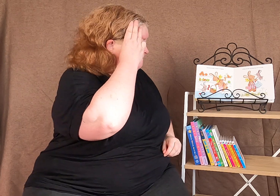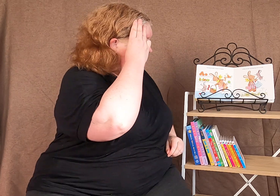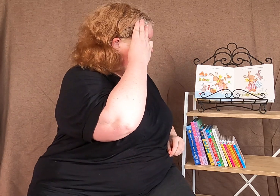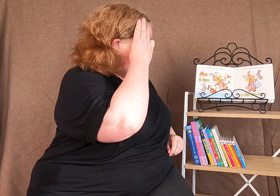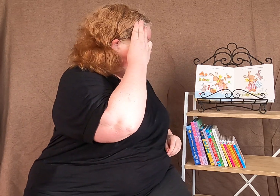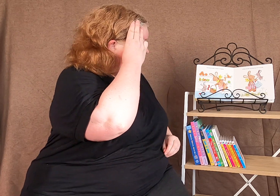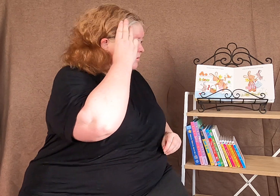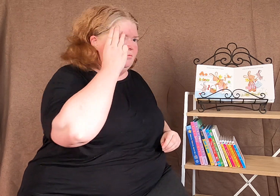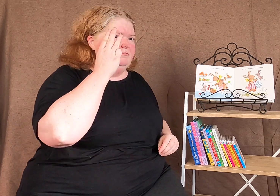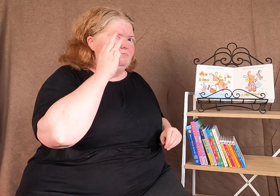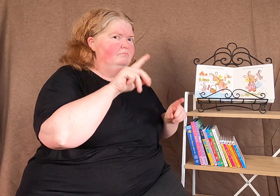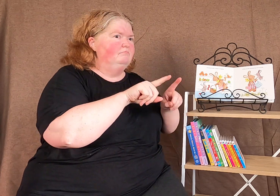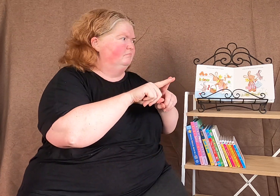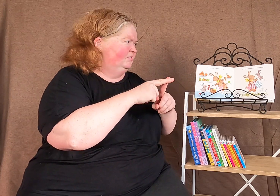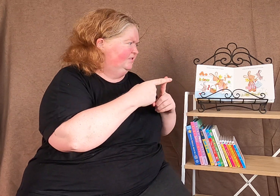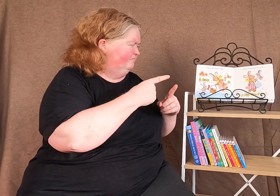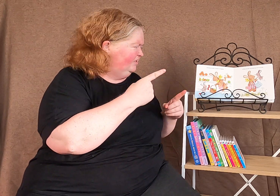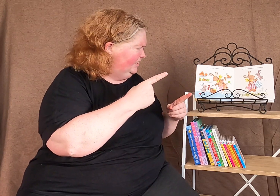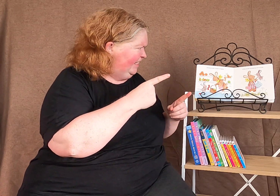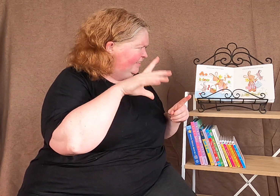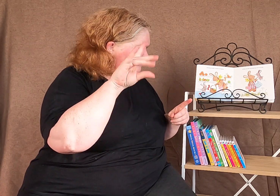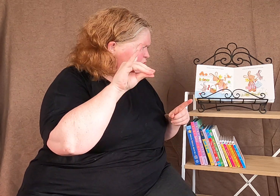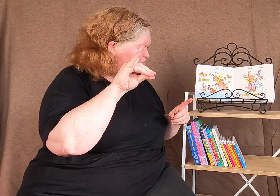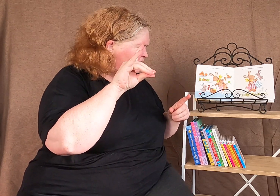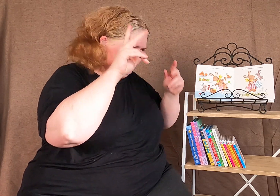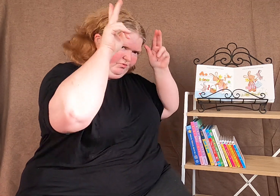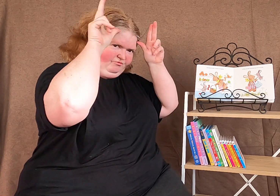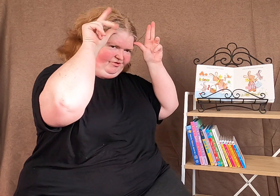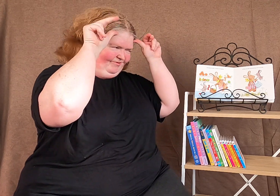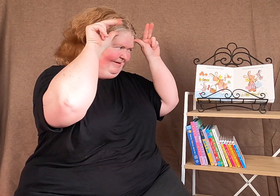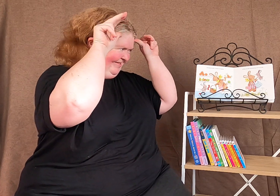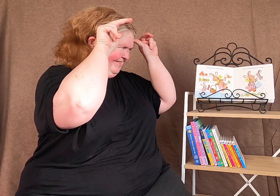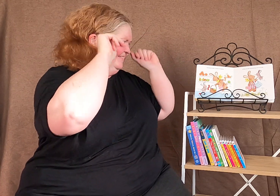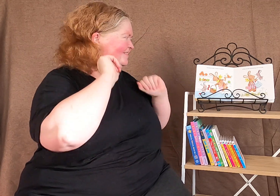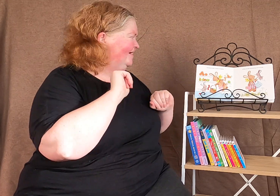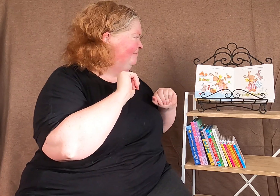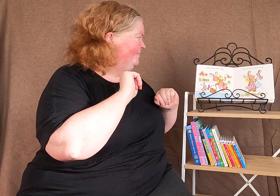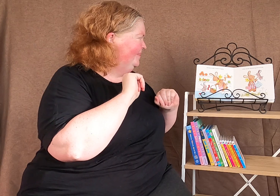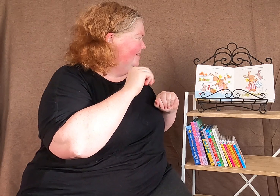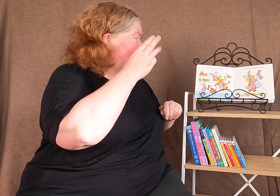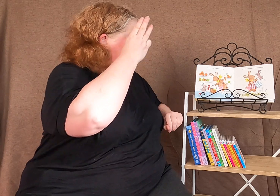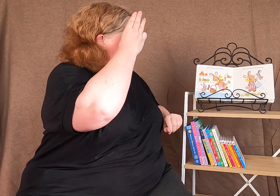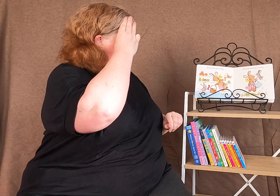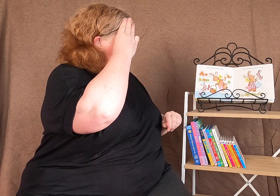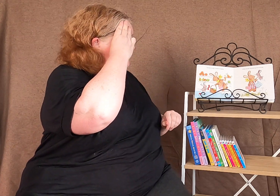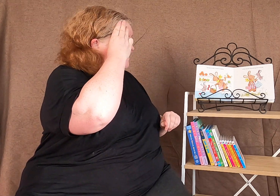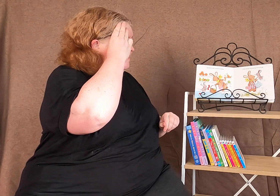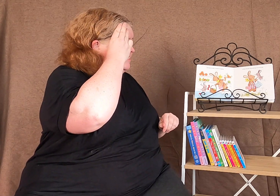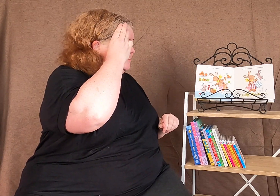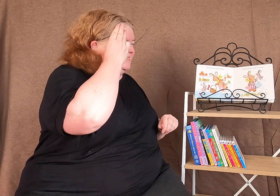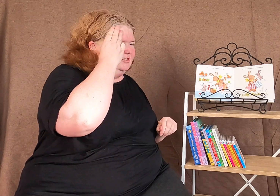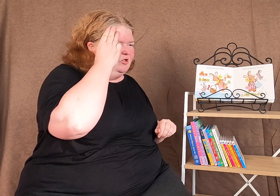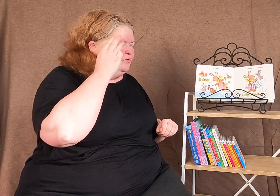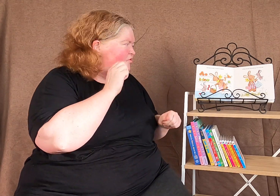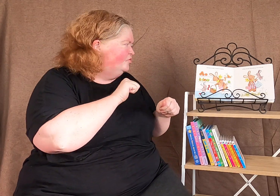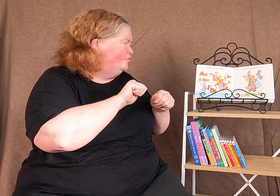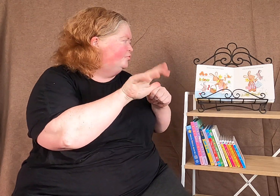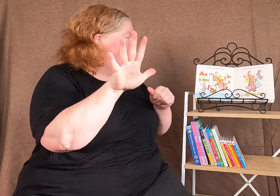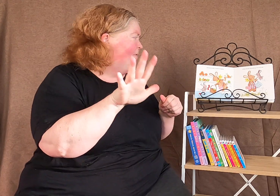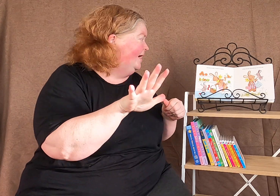Mummy. Oh, different animals. The rabbits this time. Mummy's so super